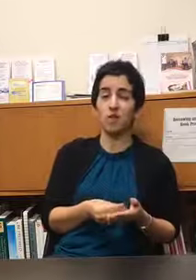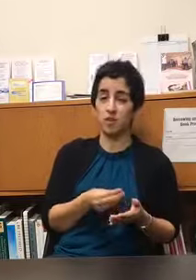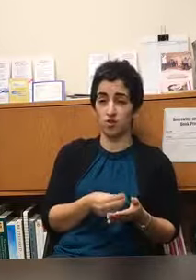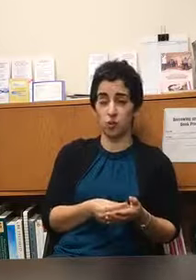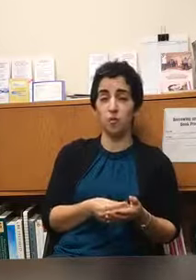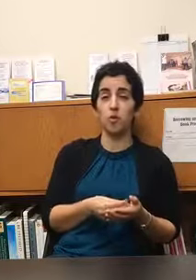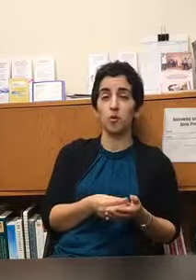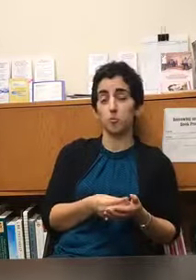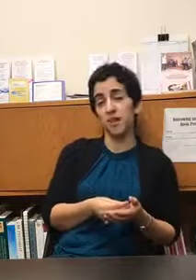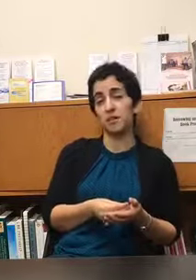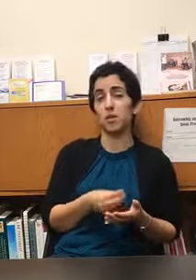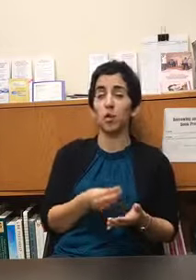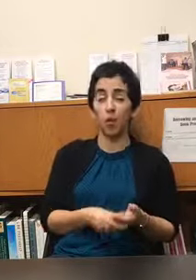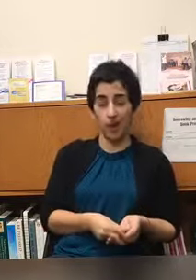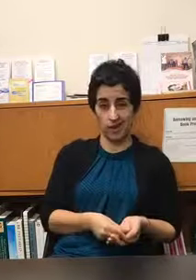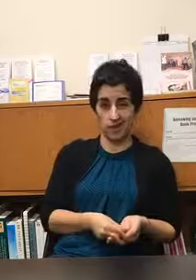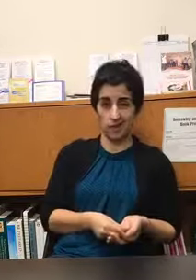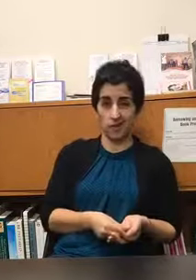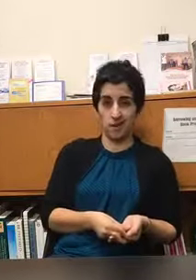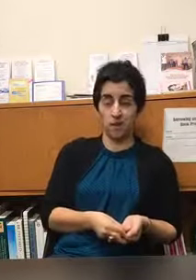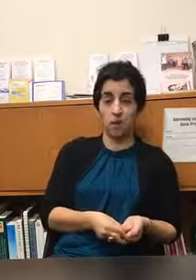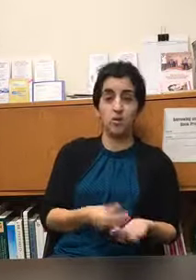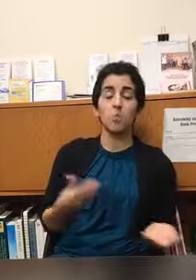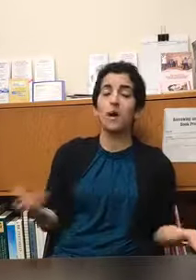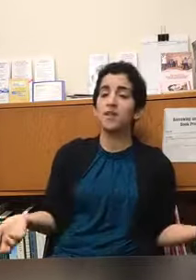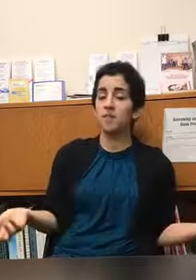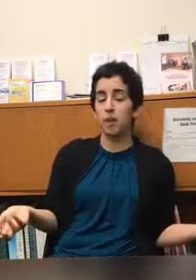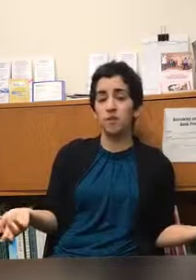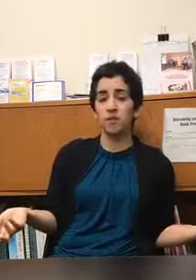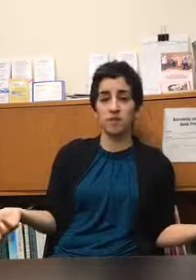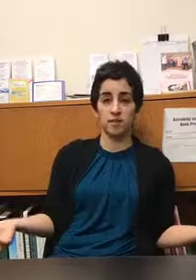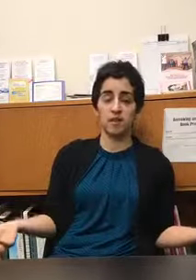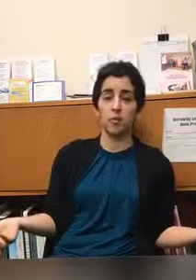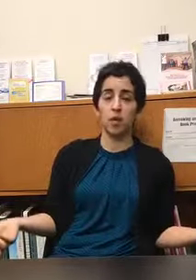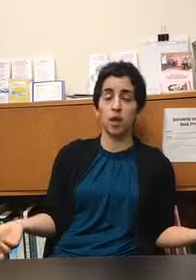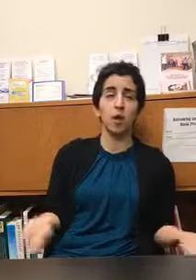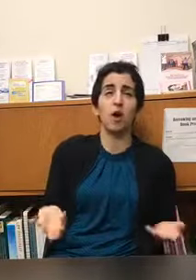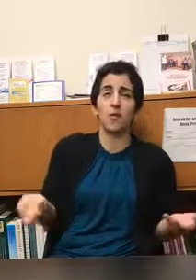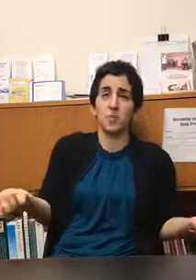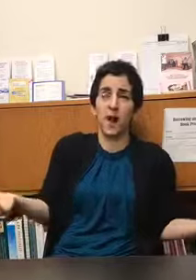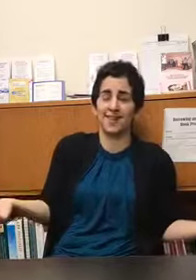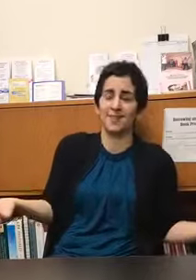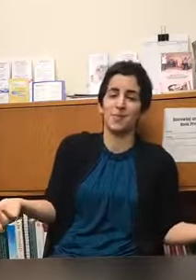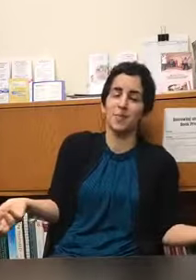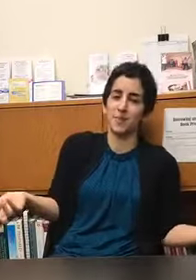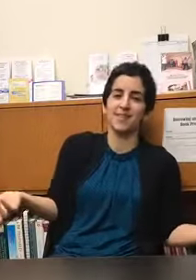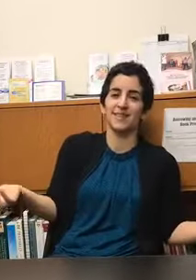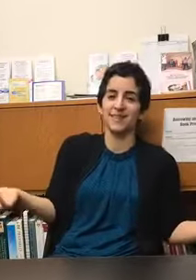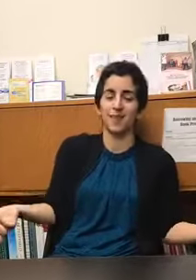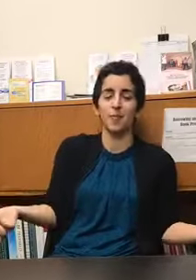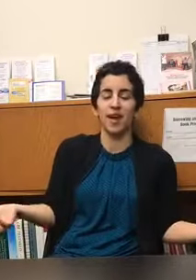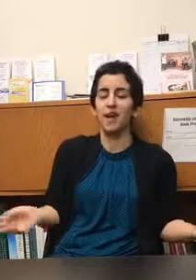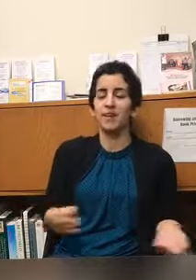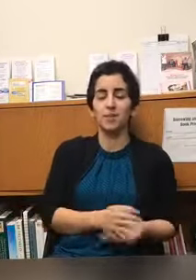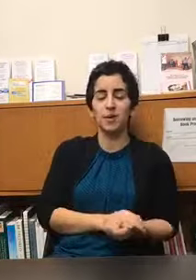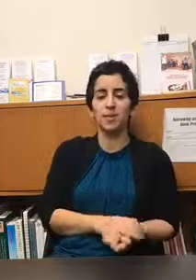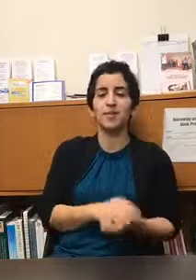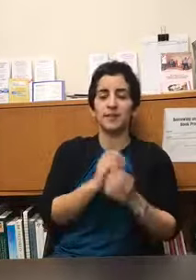enjoyable or pleasant or quiet you can practice mindfulness on the subway i often practice mindfulness on the subway sometimes there is